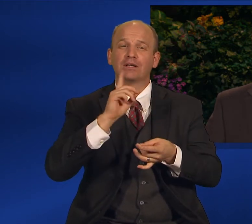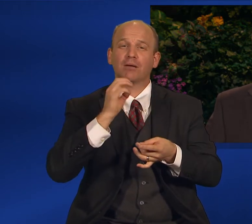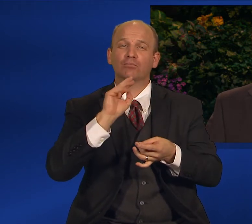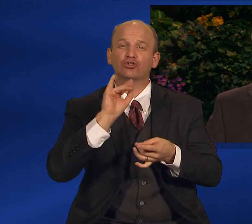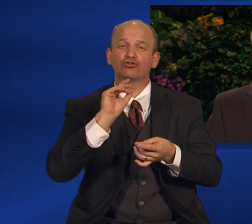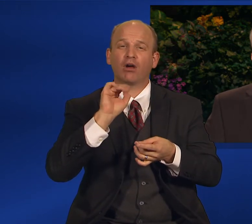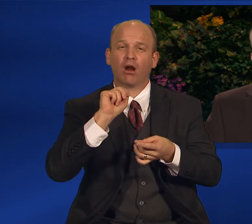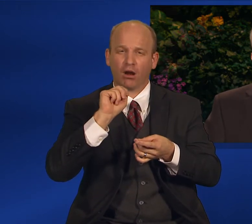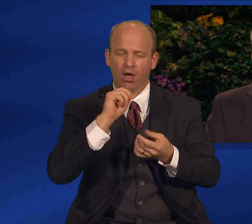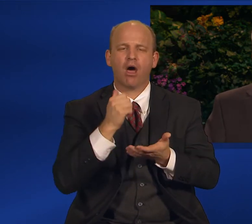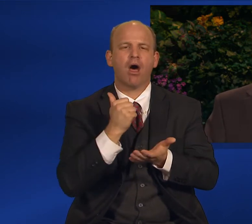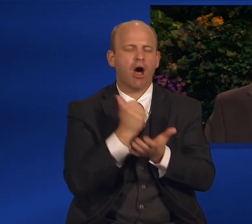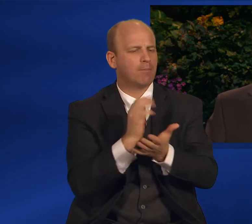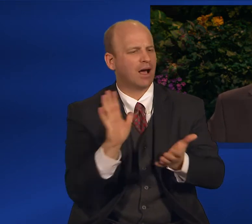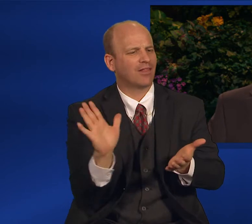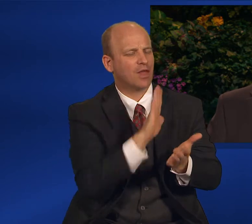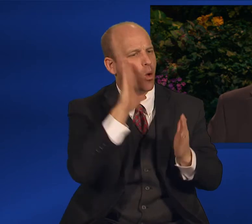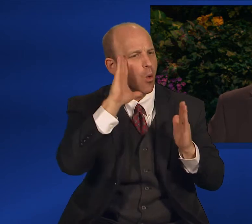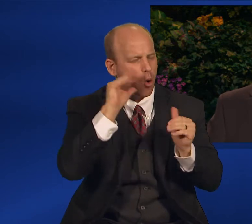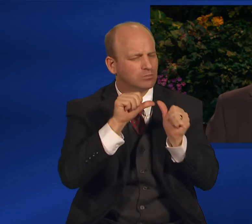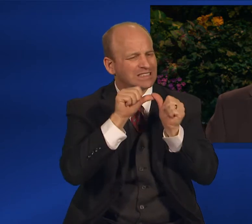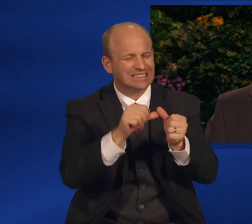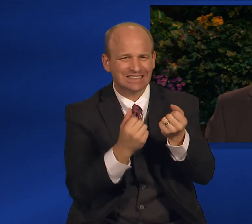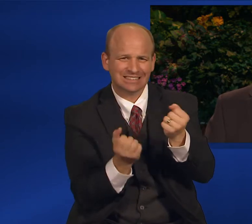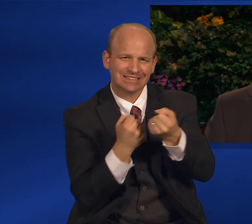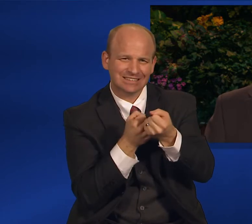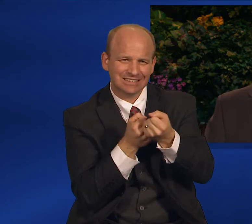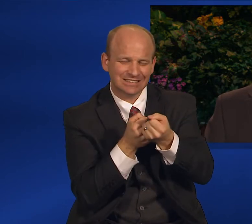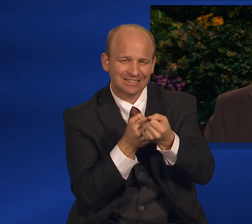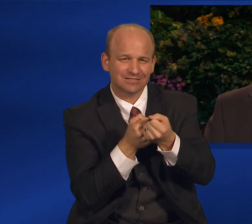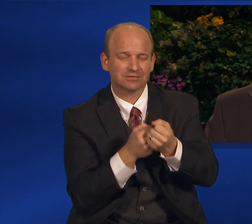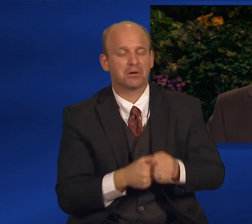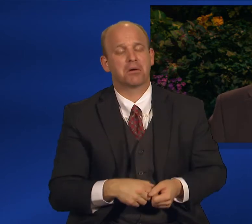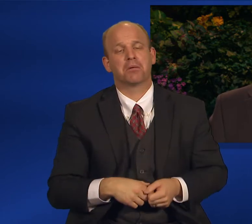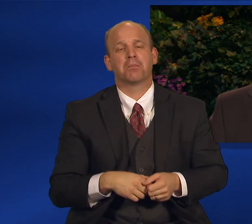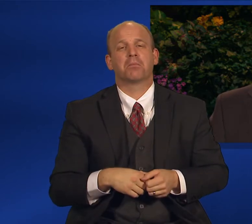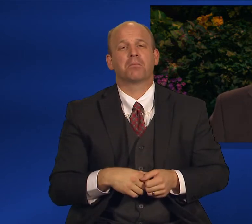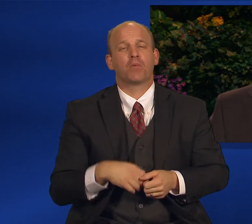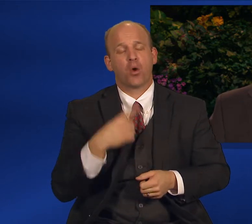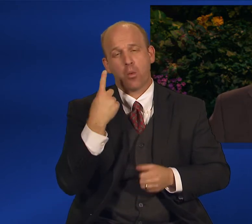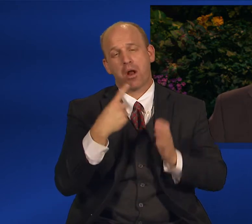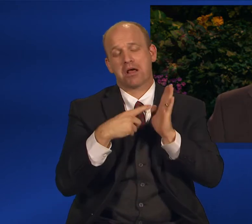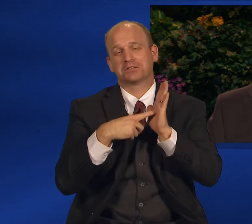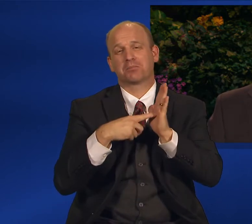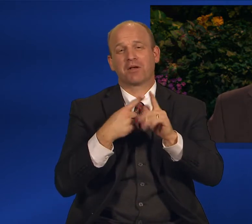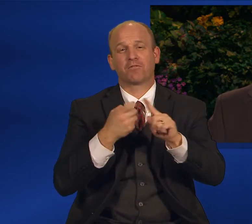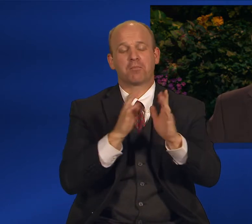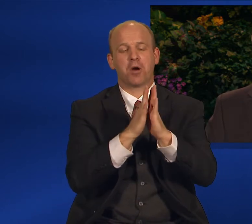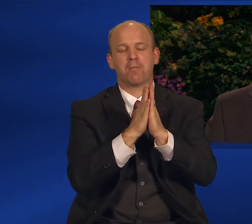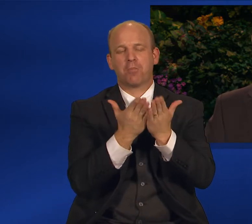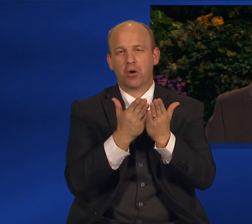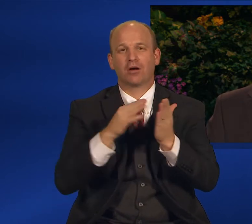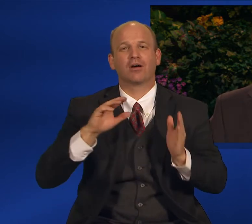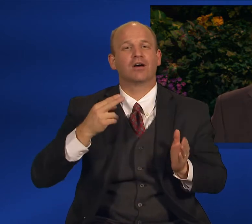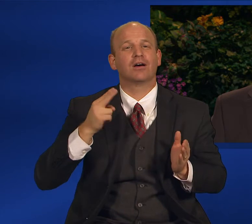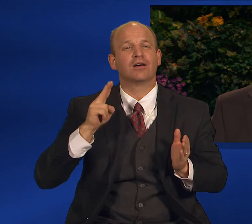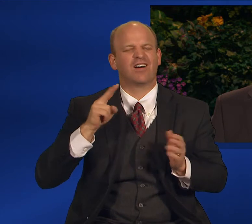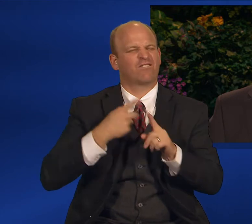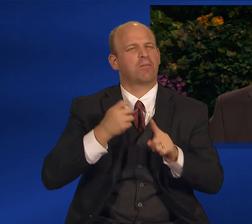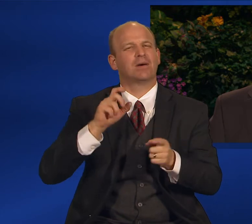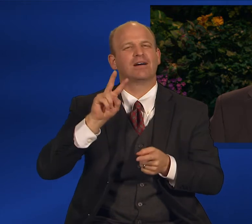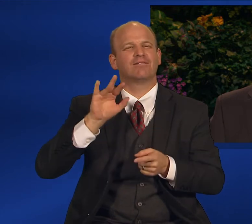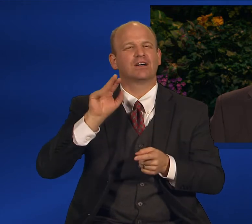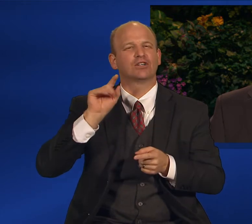An example from Victor Hugo's novel, Les Misérables, though fictional, has always touched and